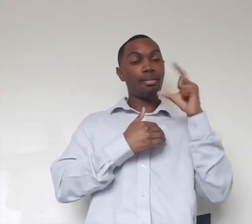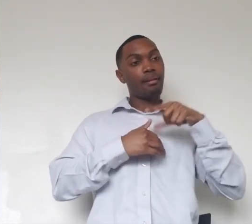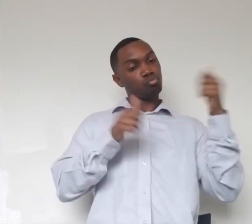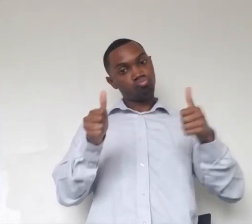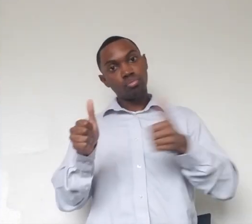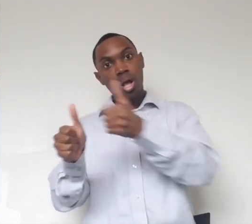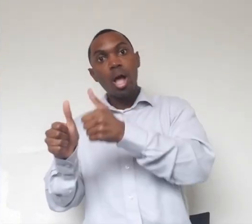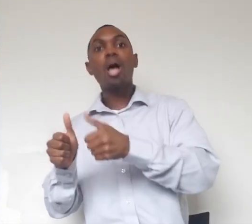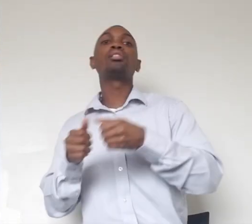family and bring home the bacon.